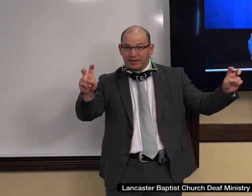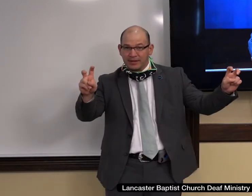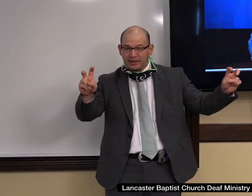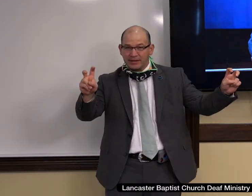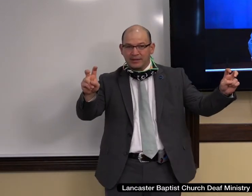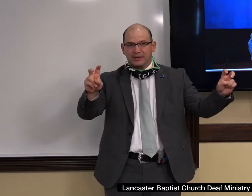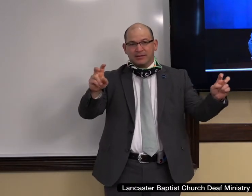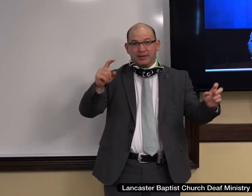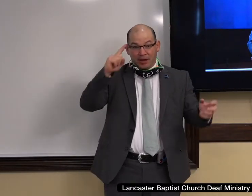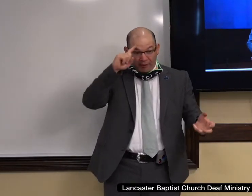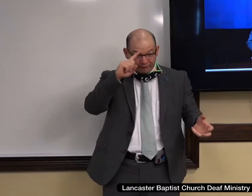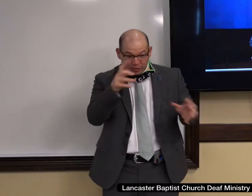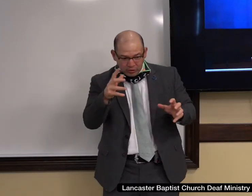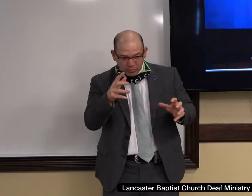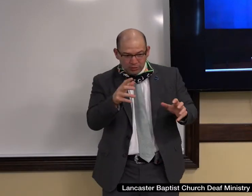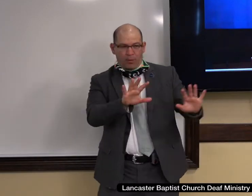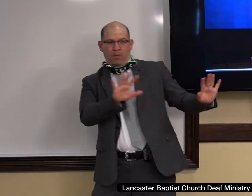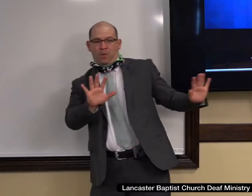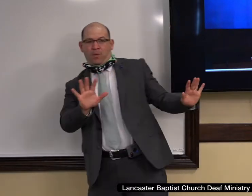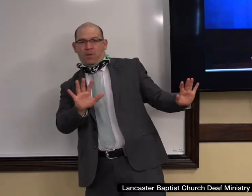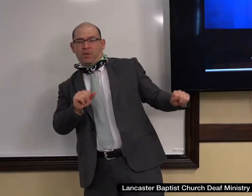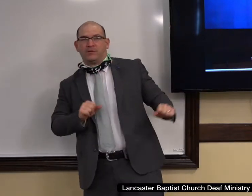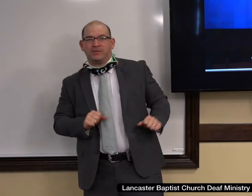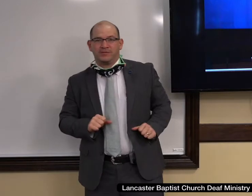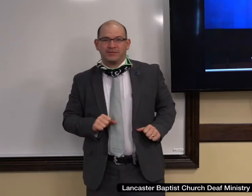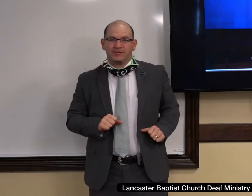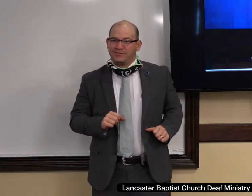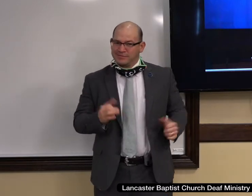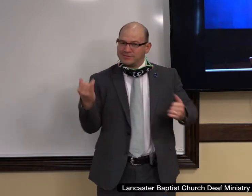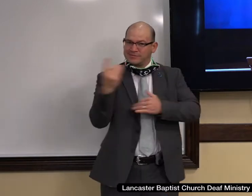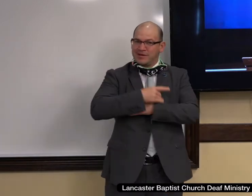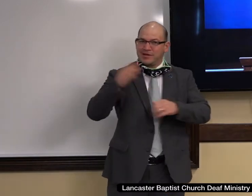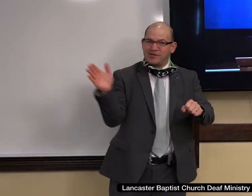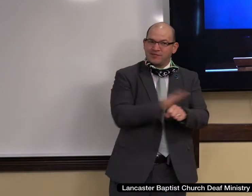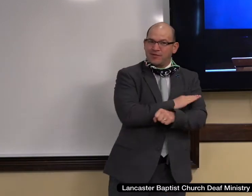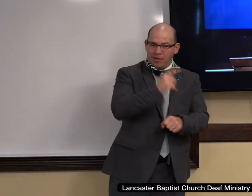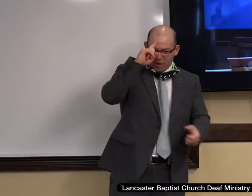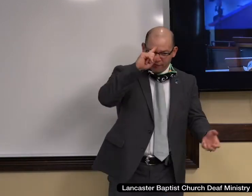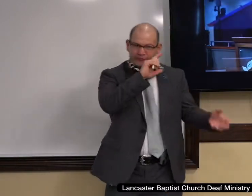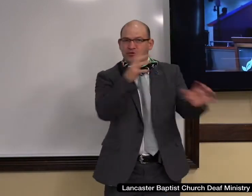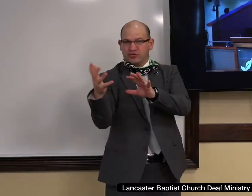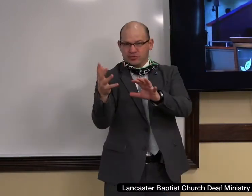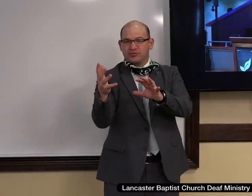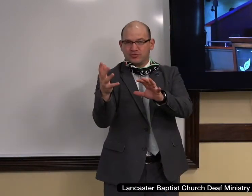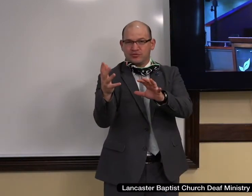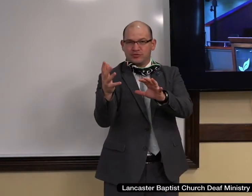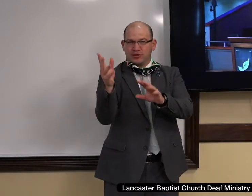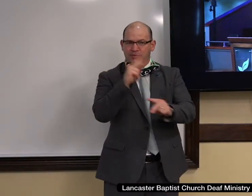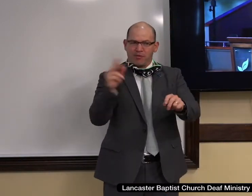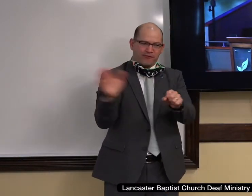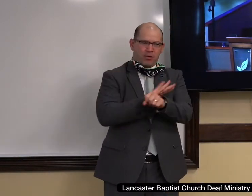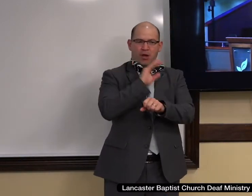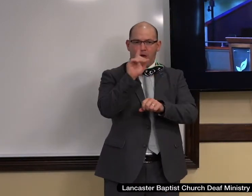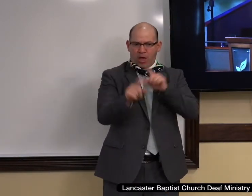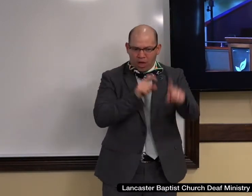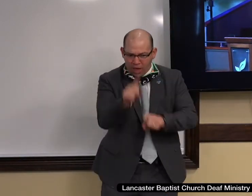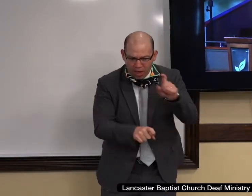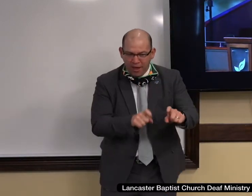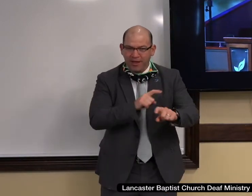the Confusion and we're living in confusing times and people have lots of questions and I know of no greater way to